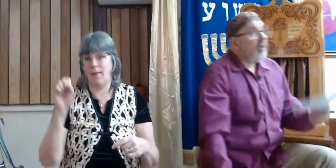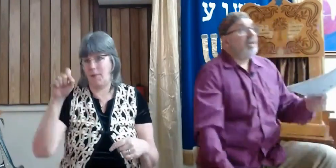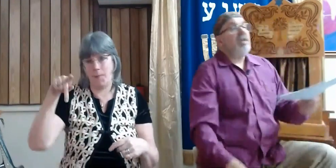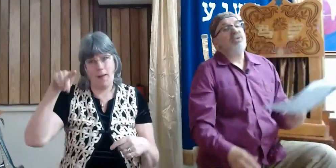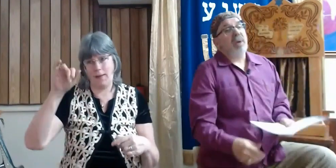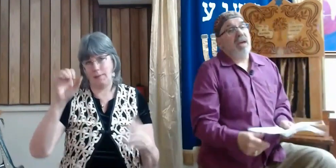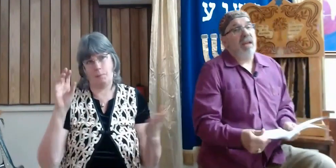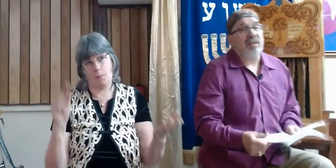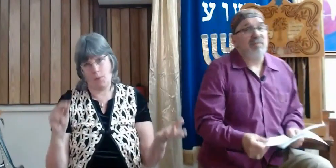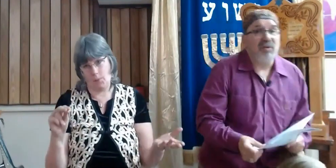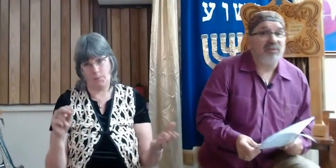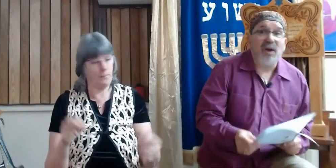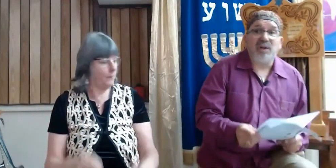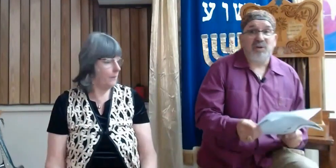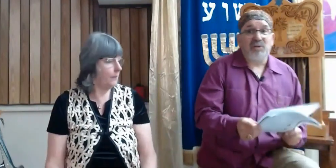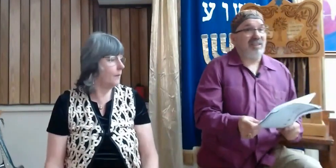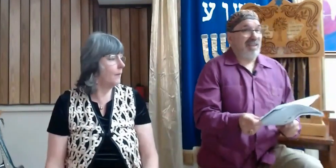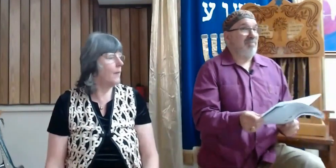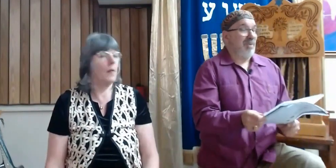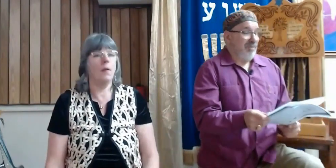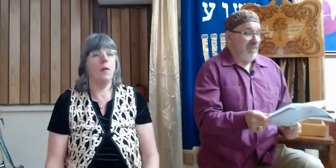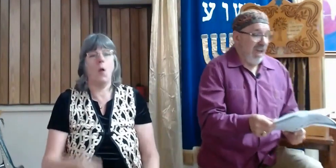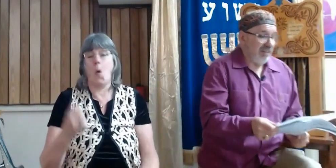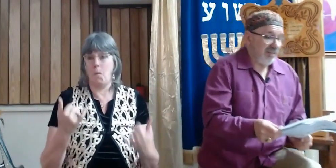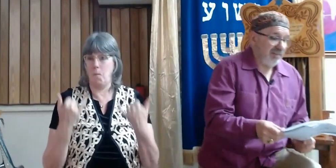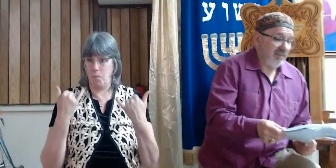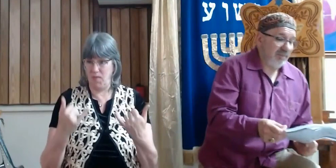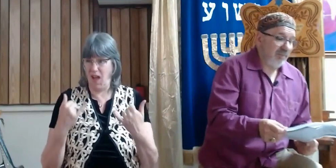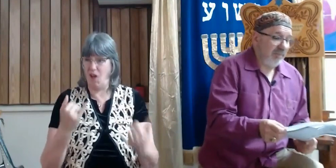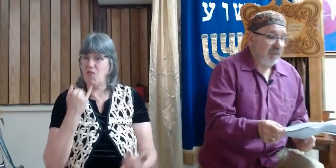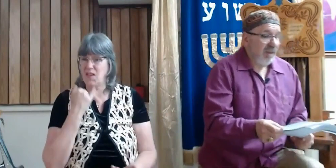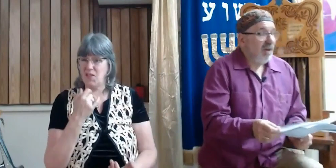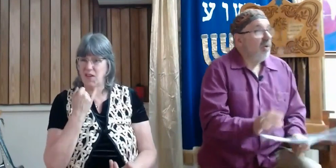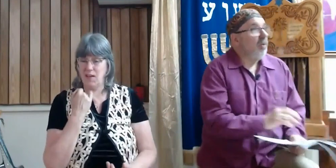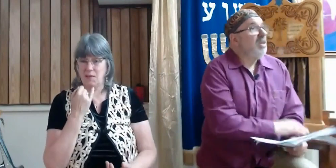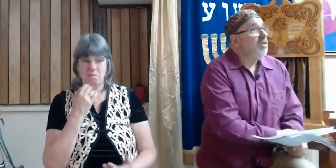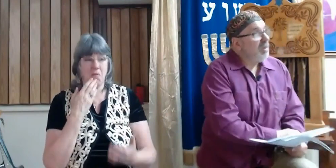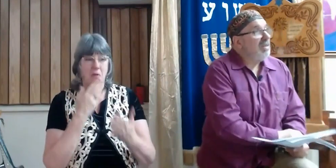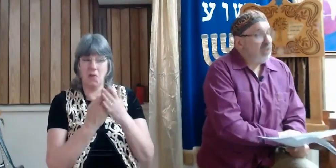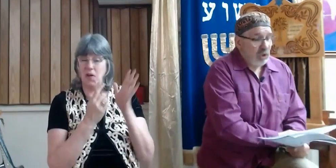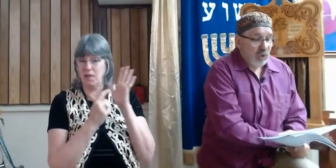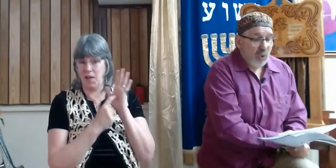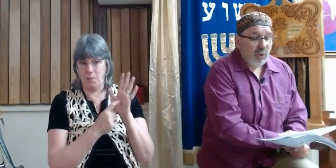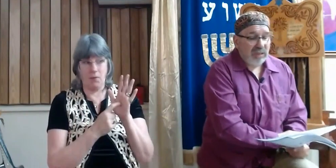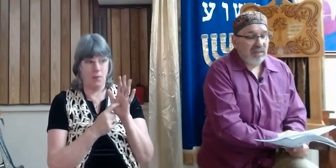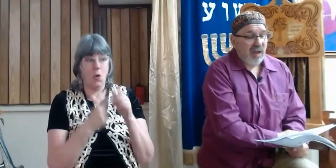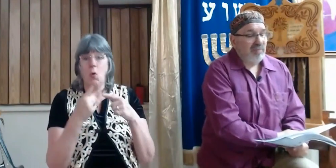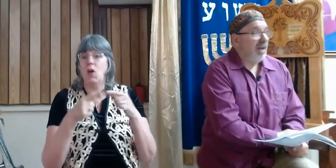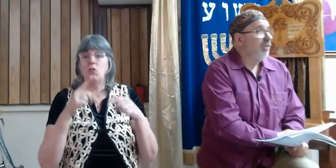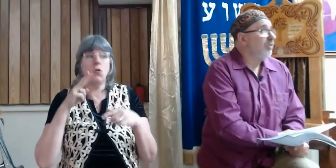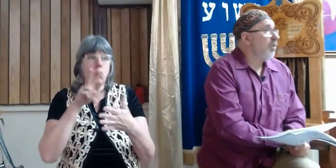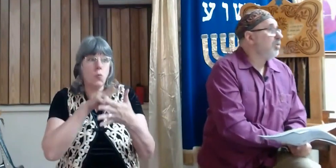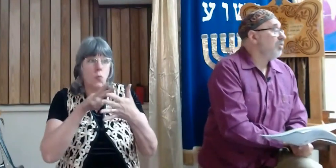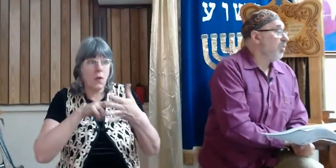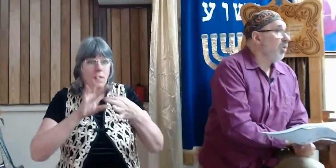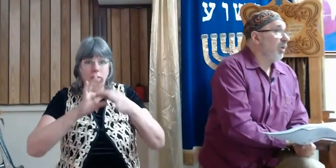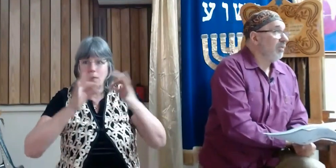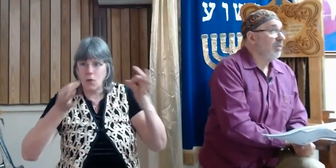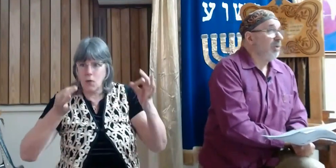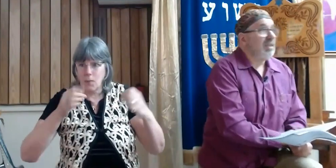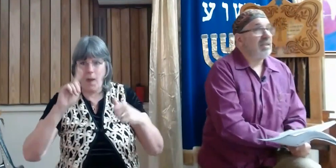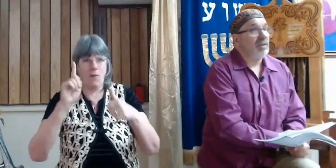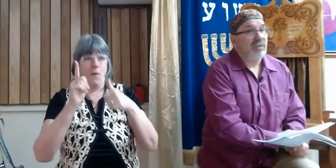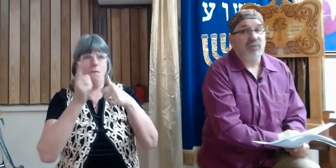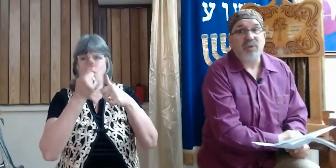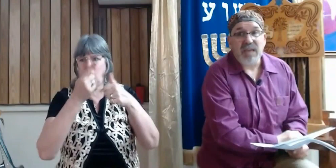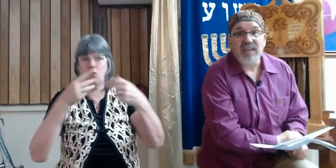Modern Israel has been a very good example of that. When you read stories about the first war